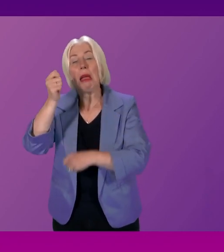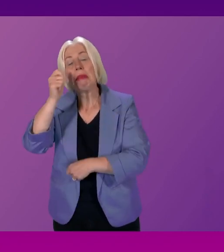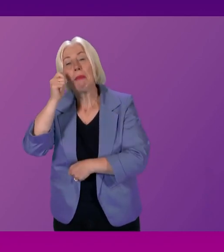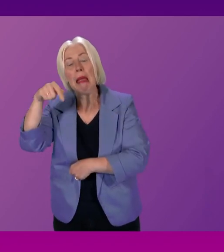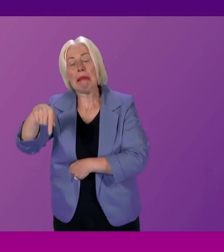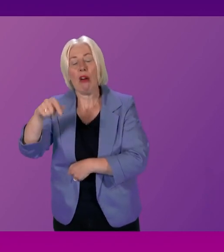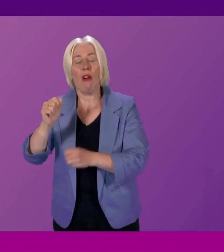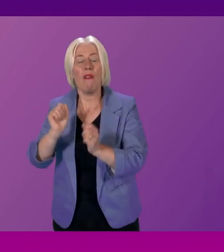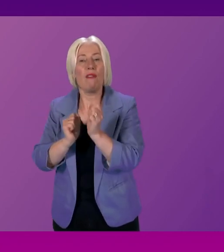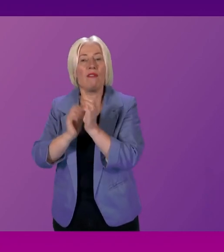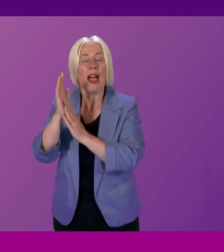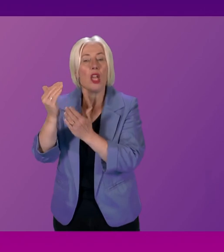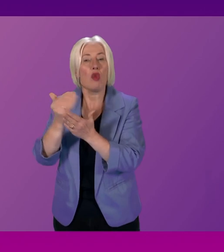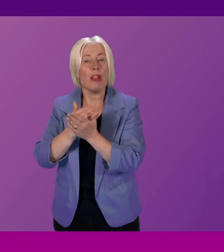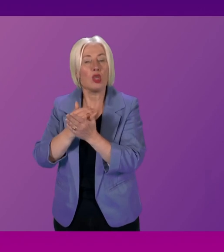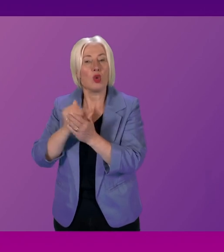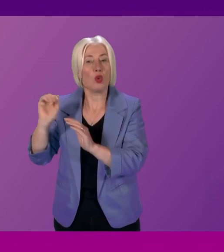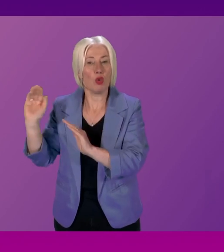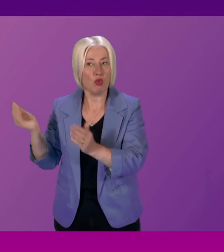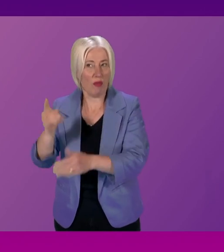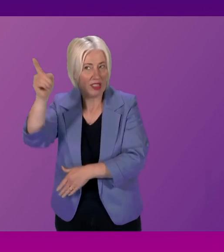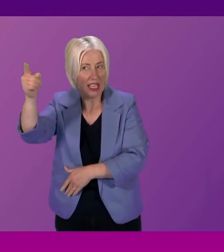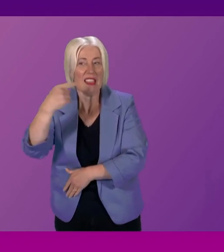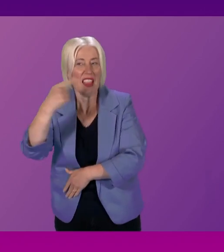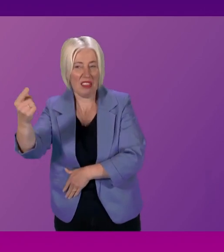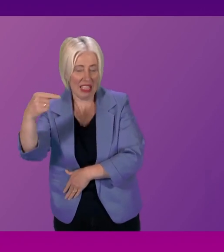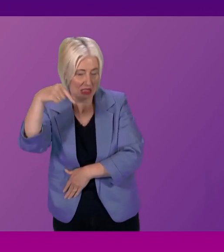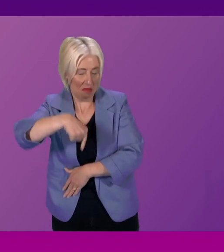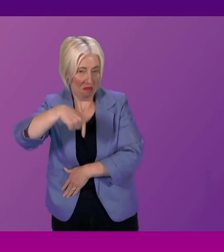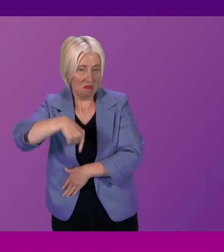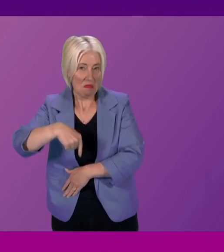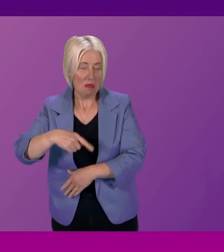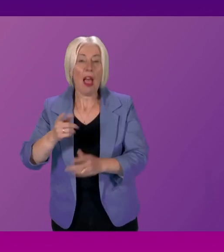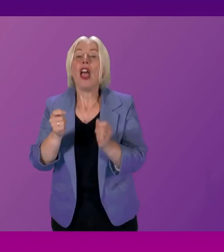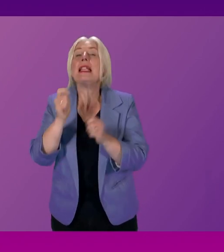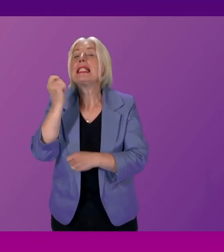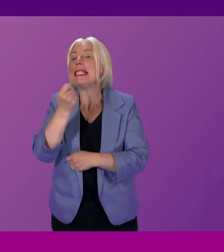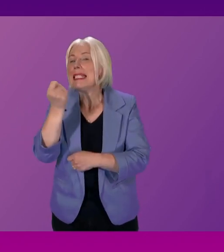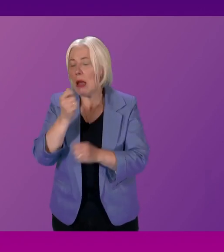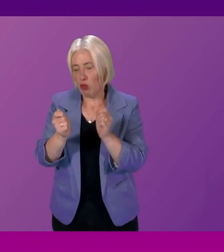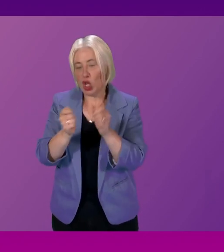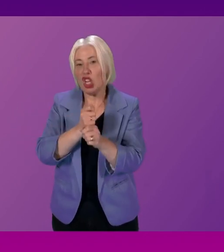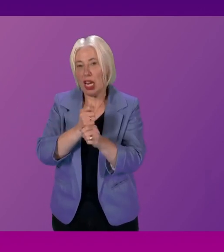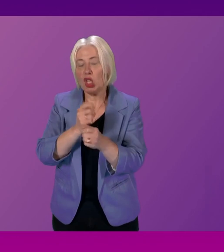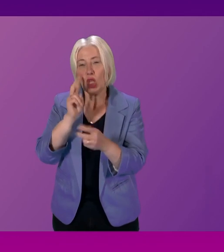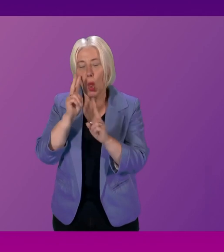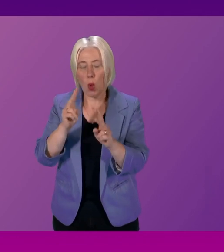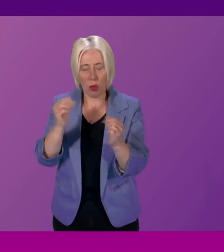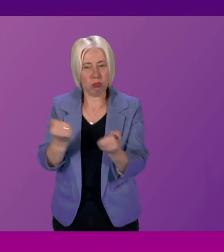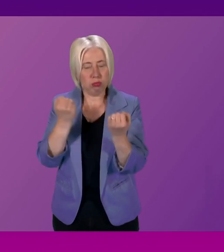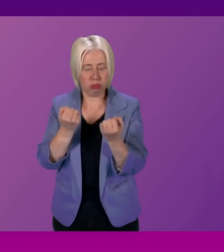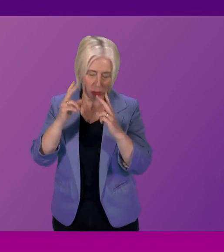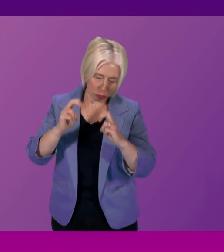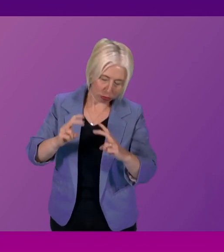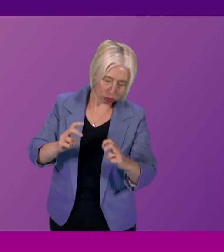has said, they've provided absolute assurance that the SFRS temporary changes are based on a robust analysis of activity